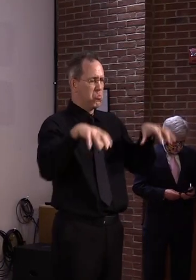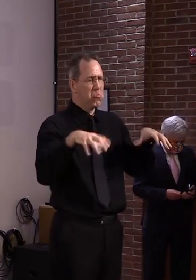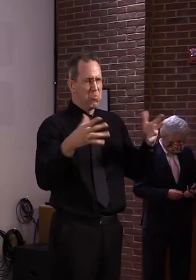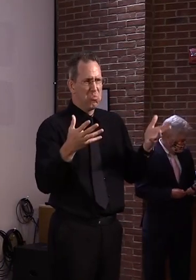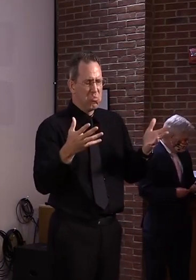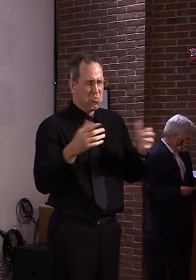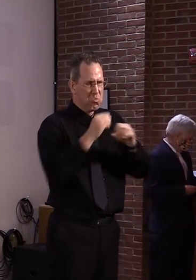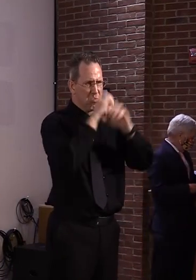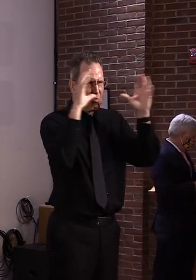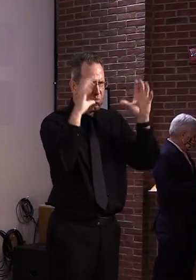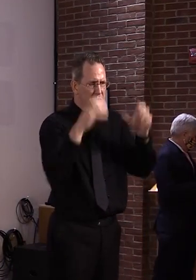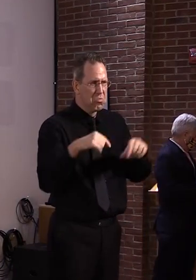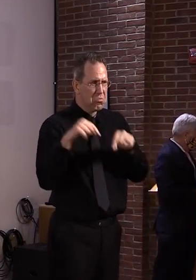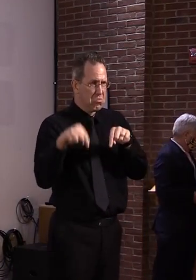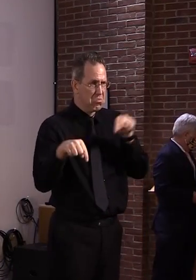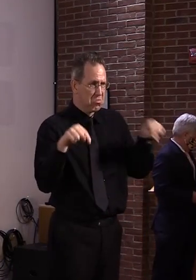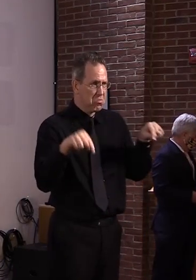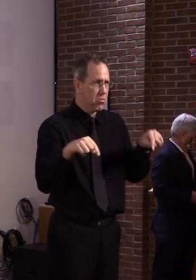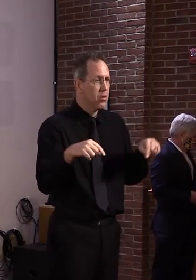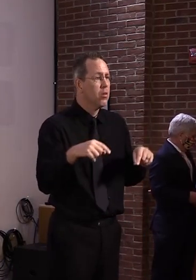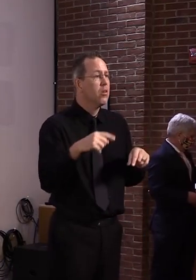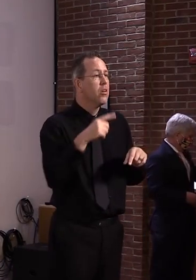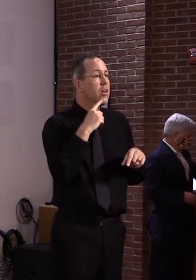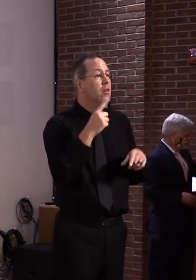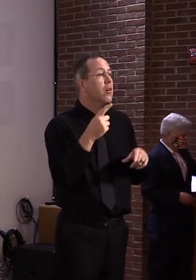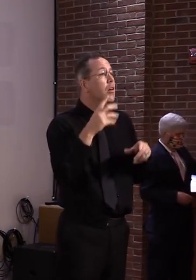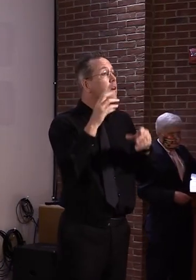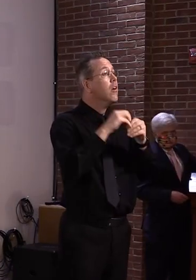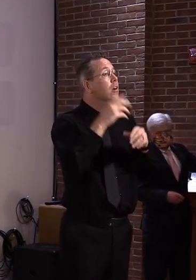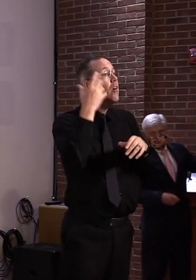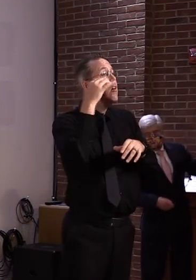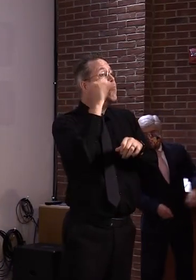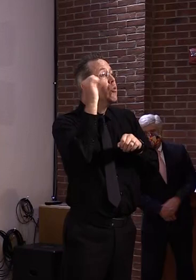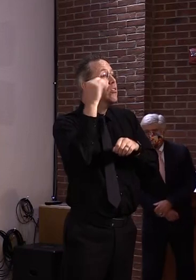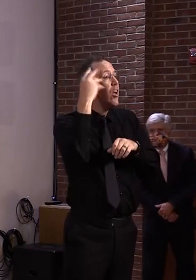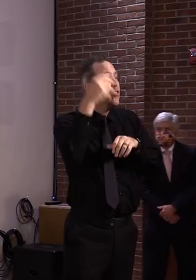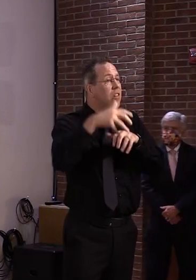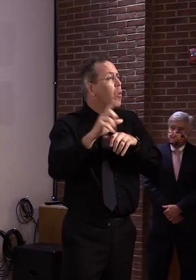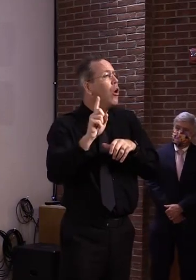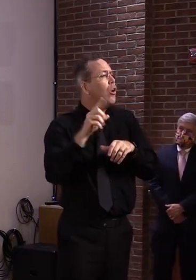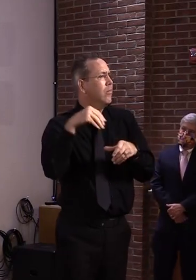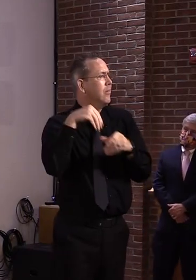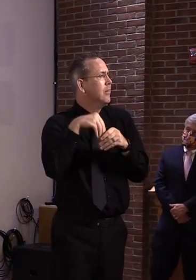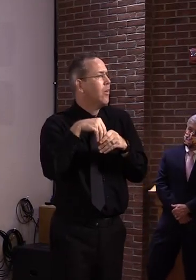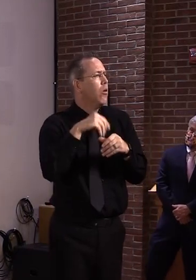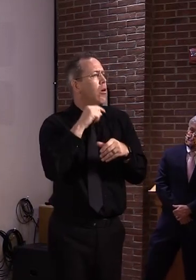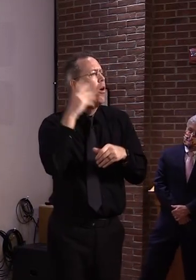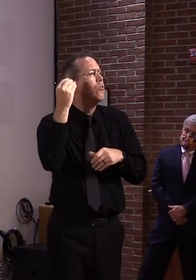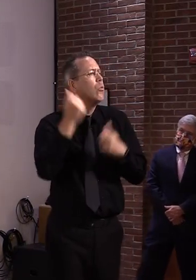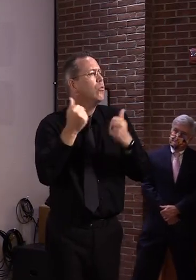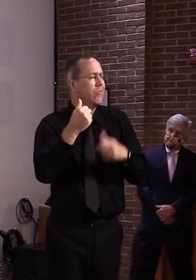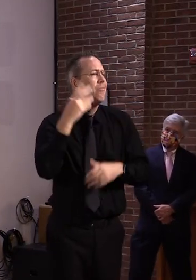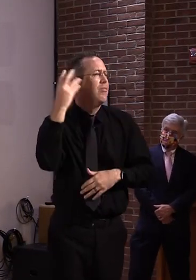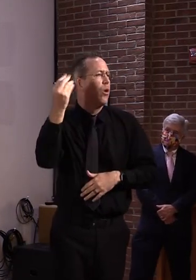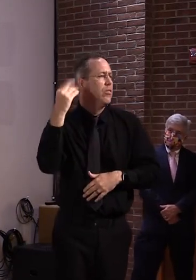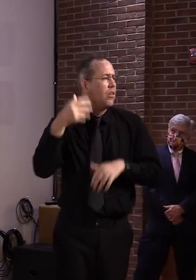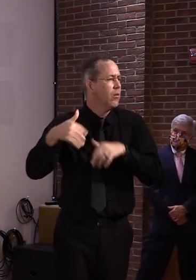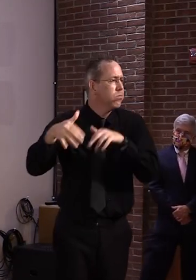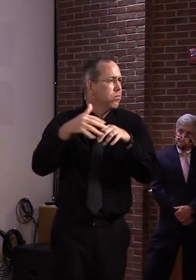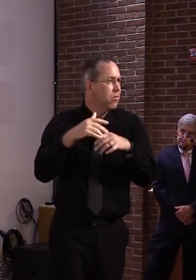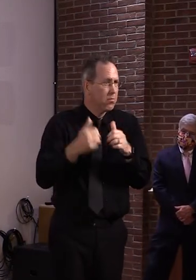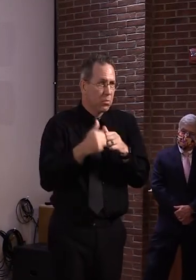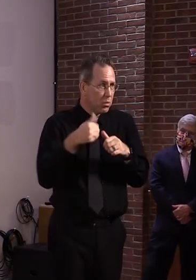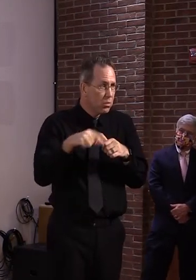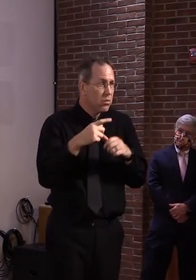which is a lot of people outside engaging in active protests, but wearing facial coverings, I think that's